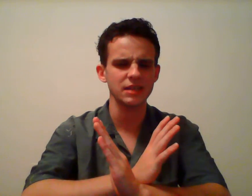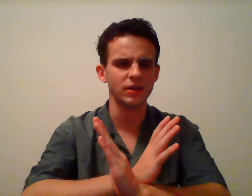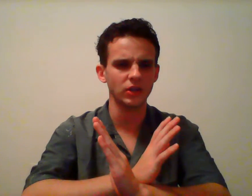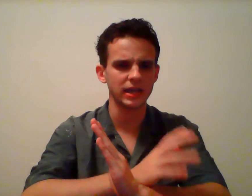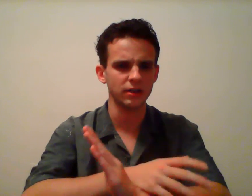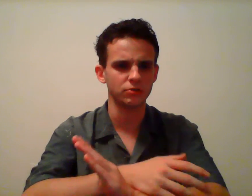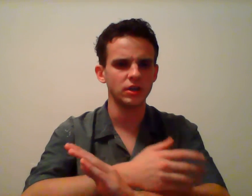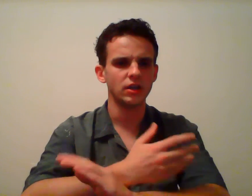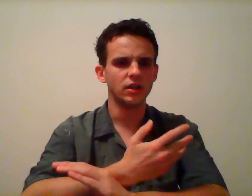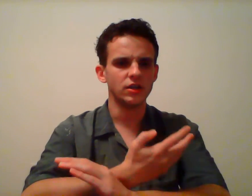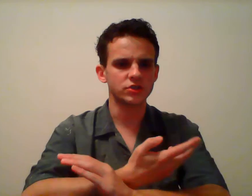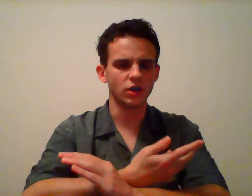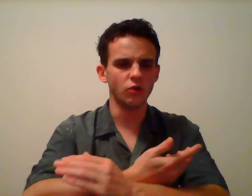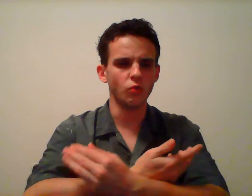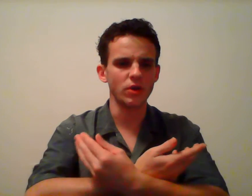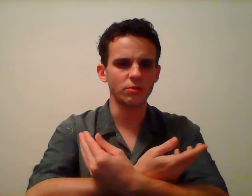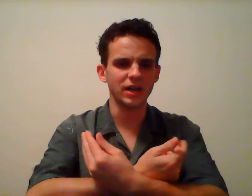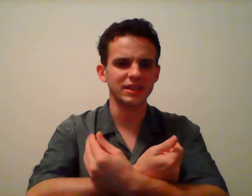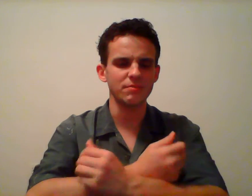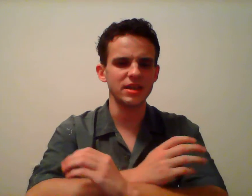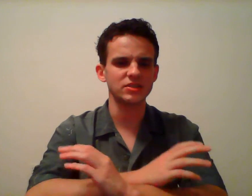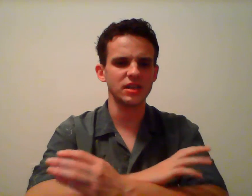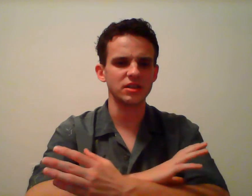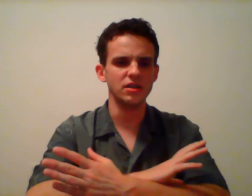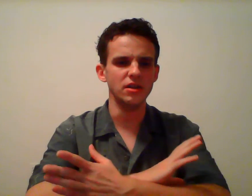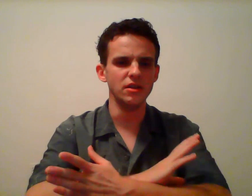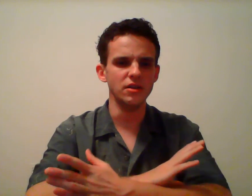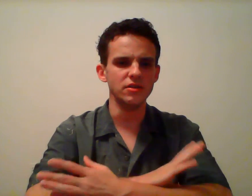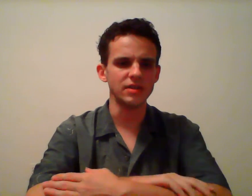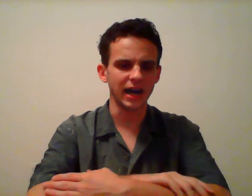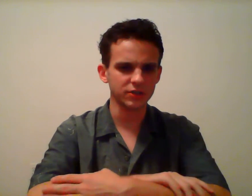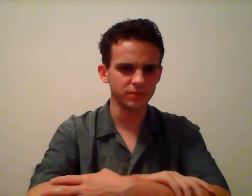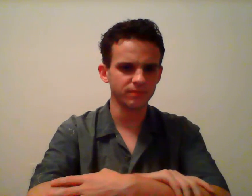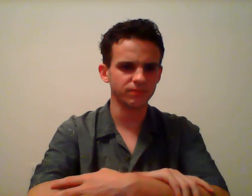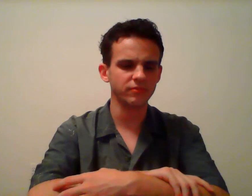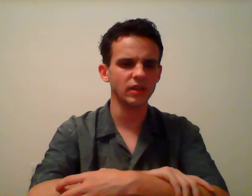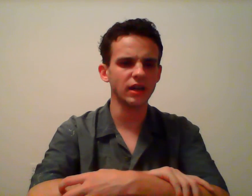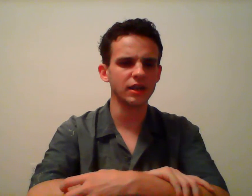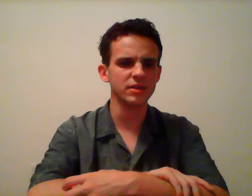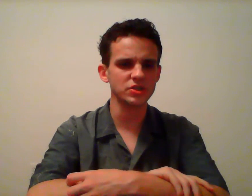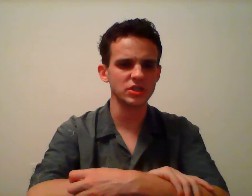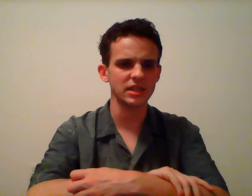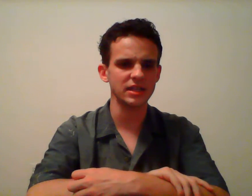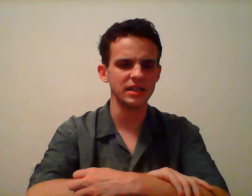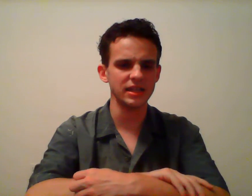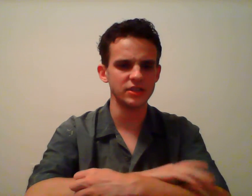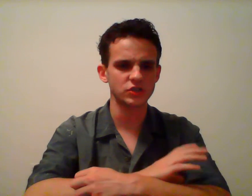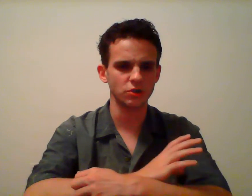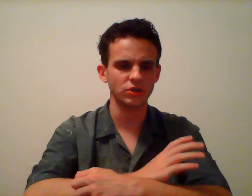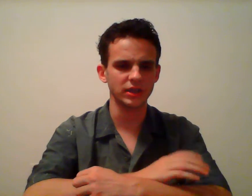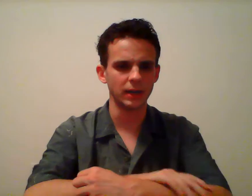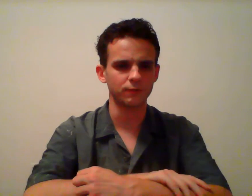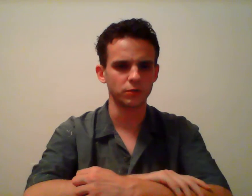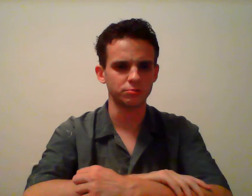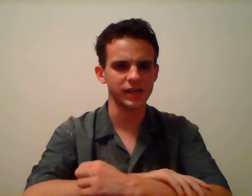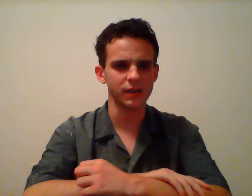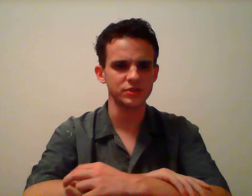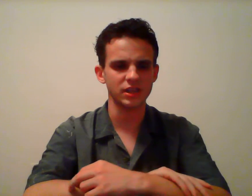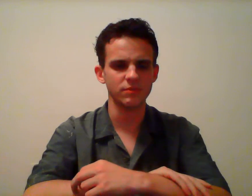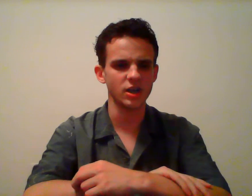email account. So whether or not that makes it not anonymous is certainly up for grabs. It can